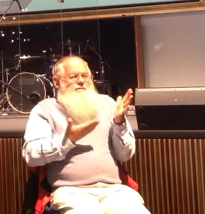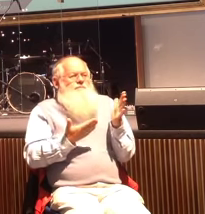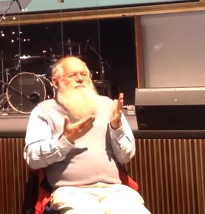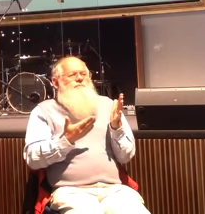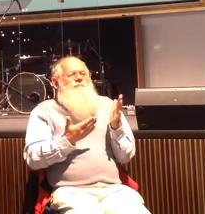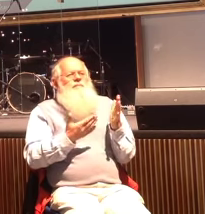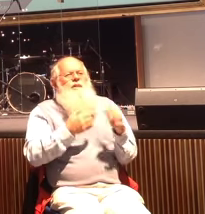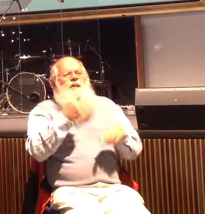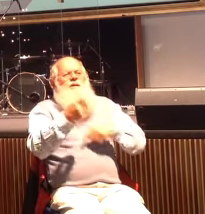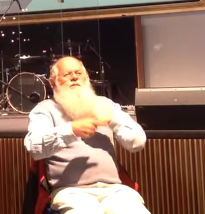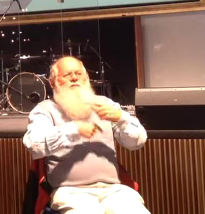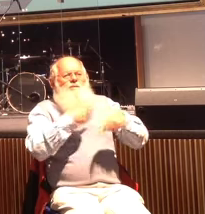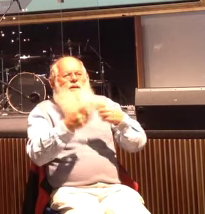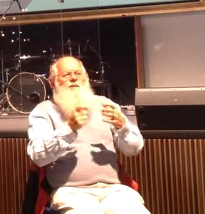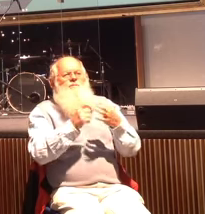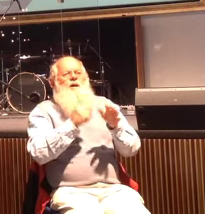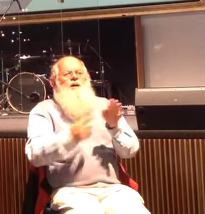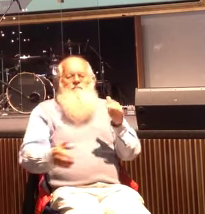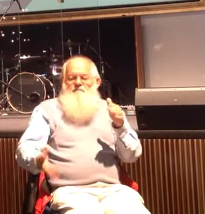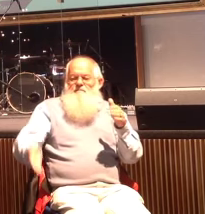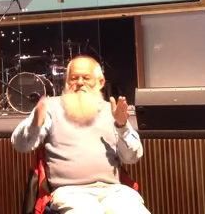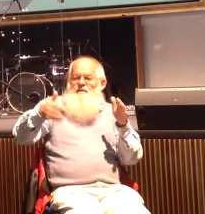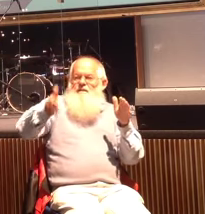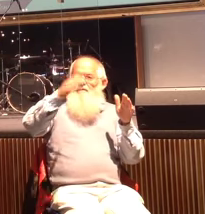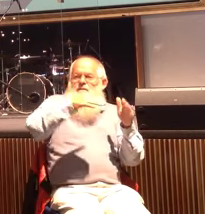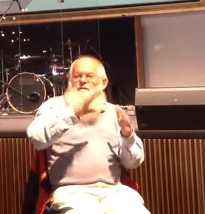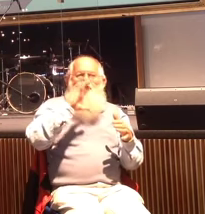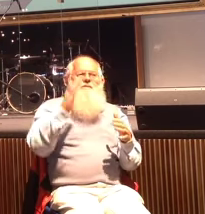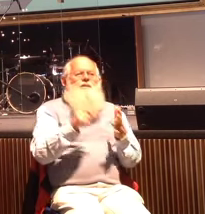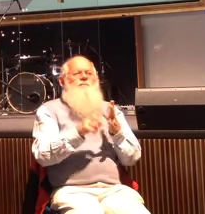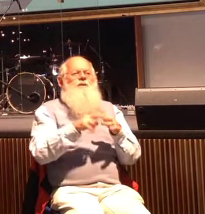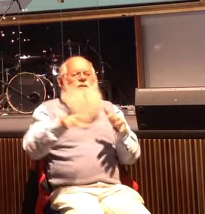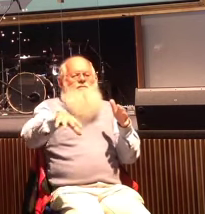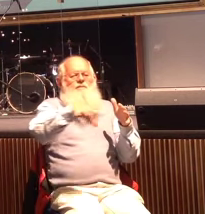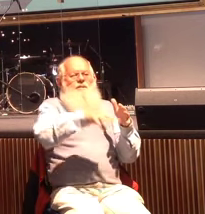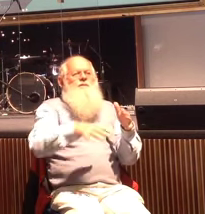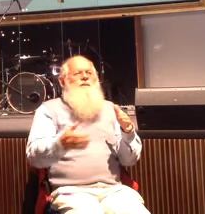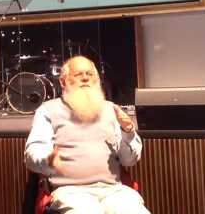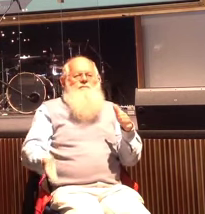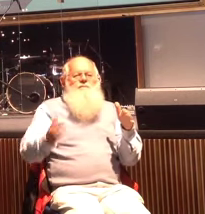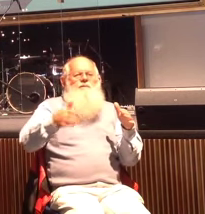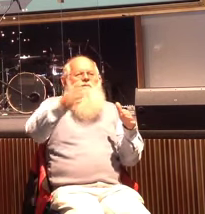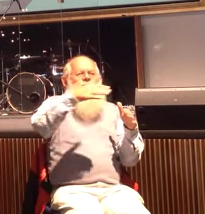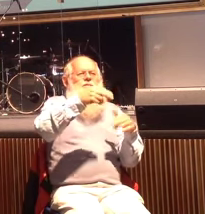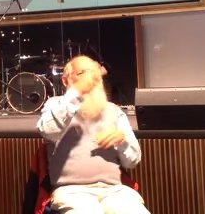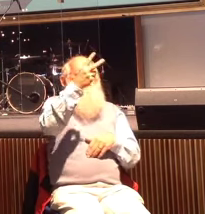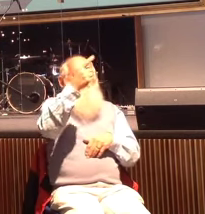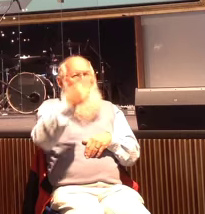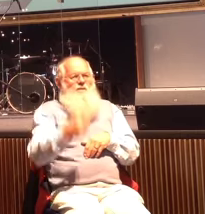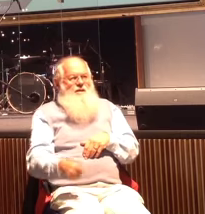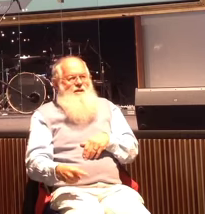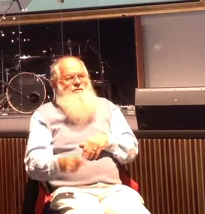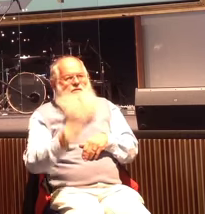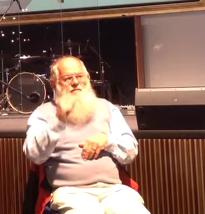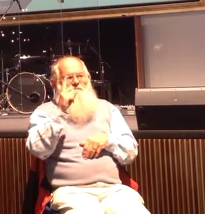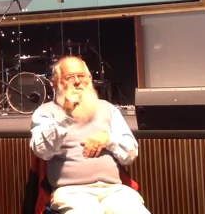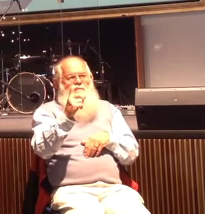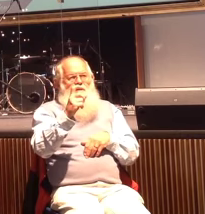surrounded by mountains. And some of these mountains at the peak are 2,000 feet above sea level,